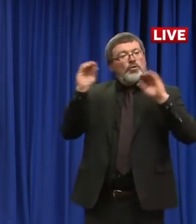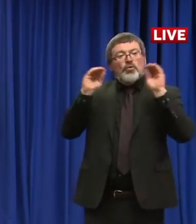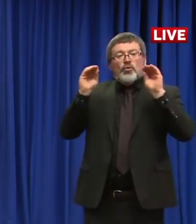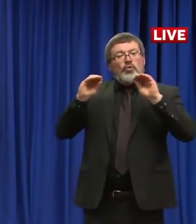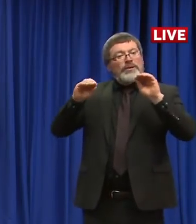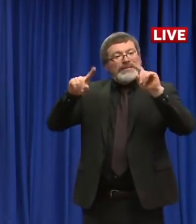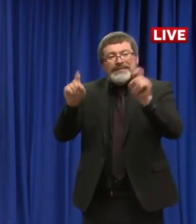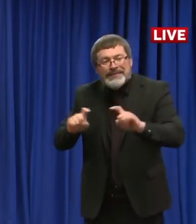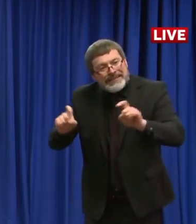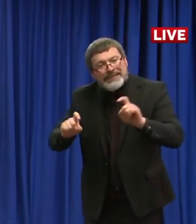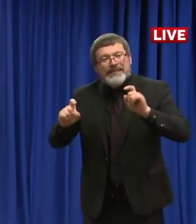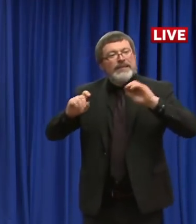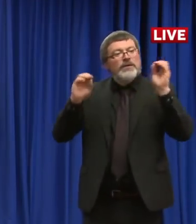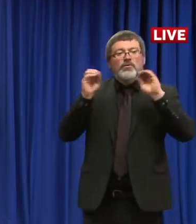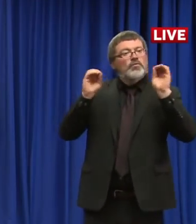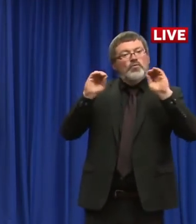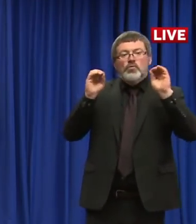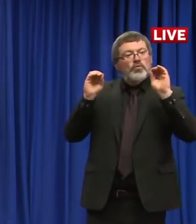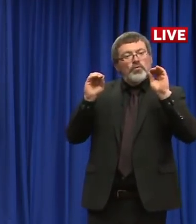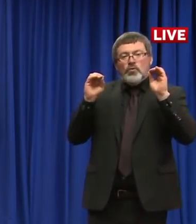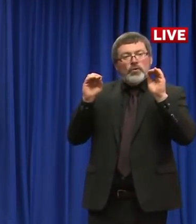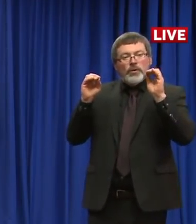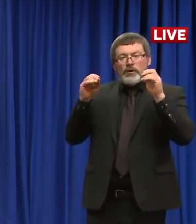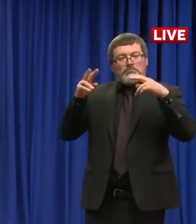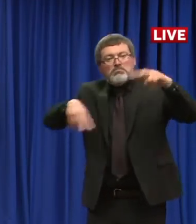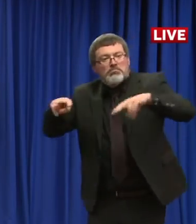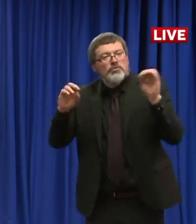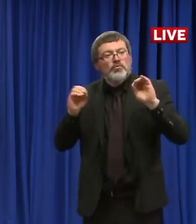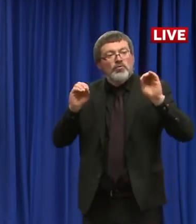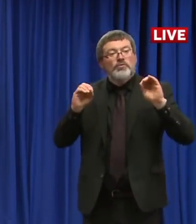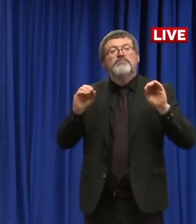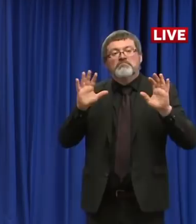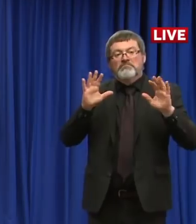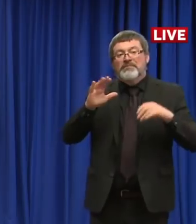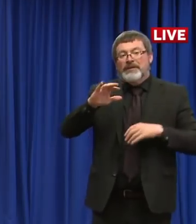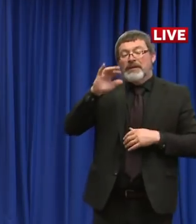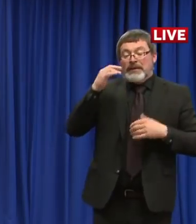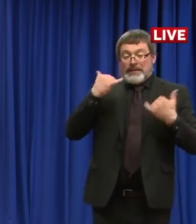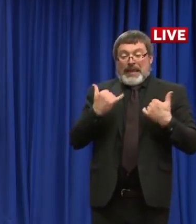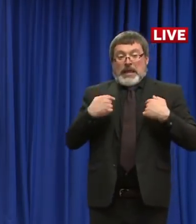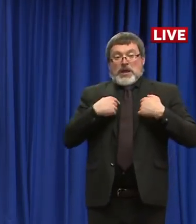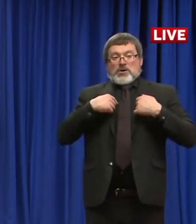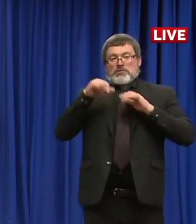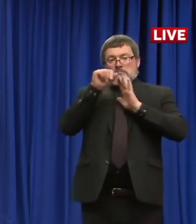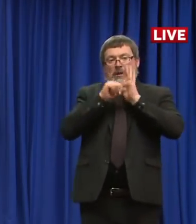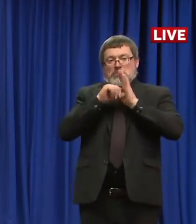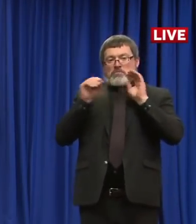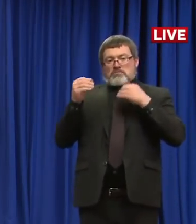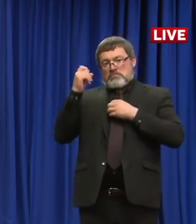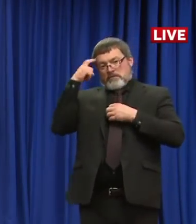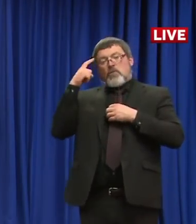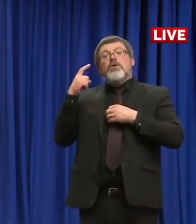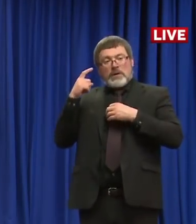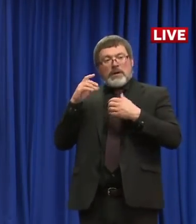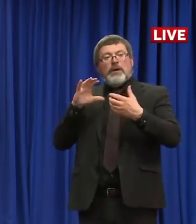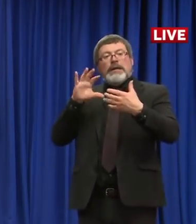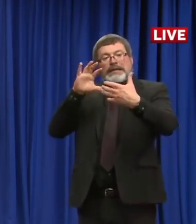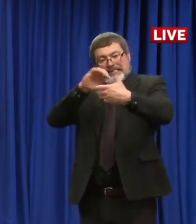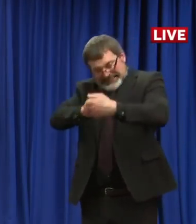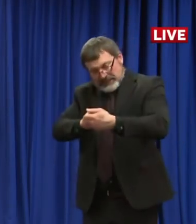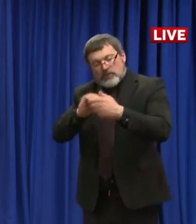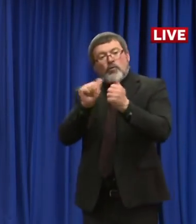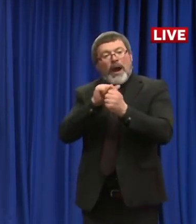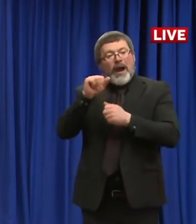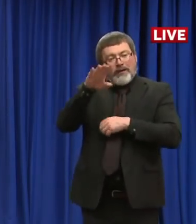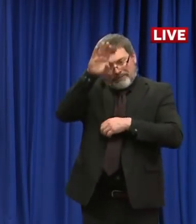we are actually working with, um, our EMS providers, um, and the medical examiner's office to try and, uh, test those